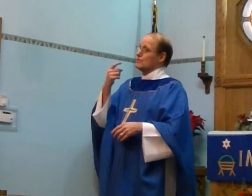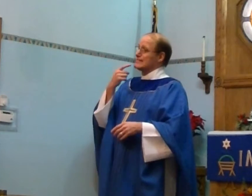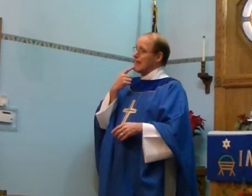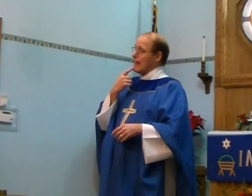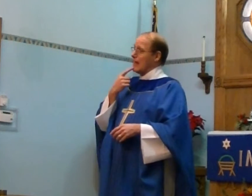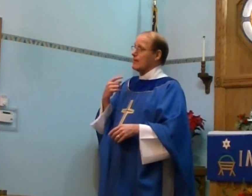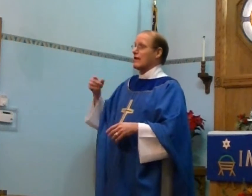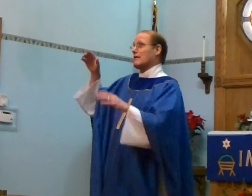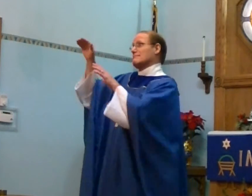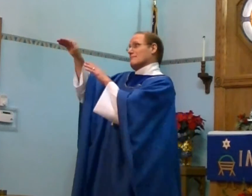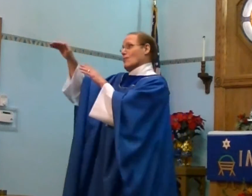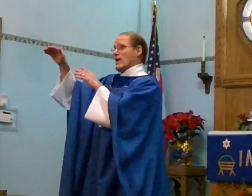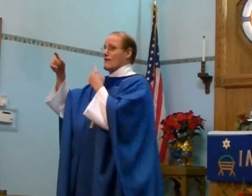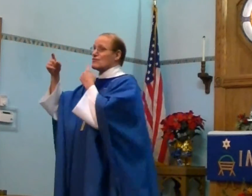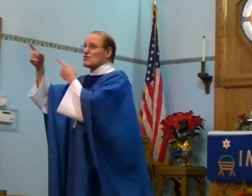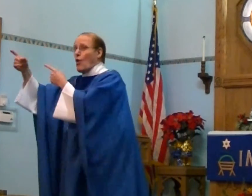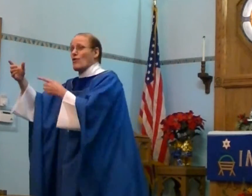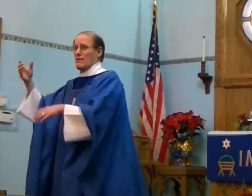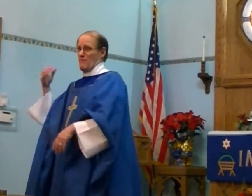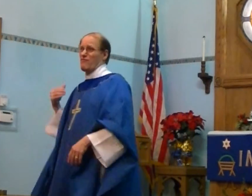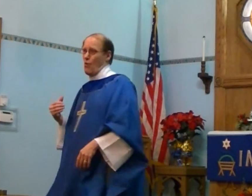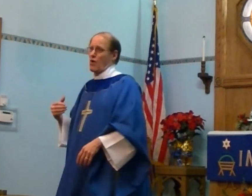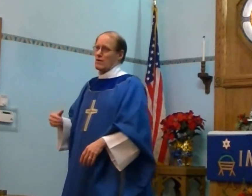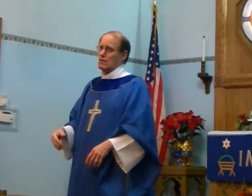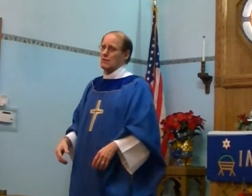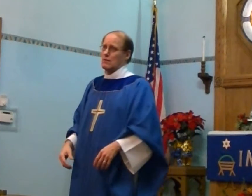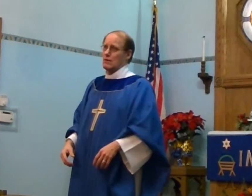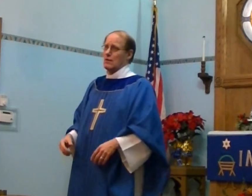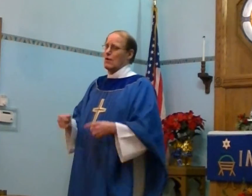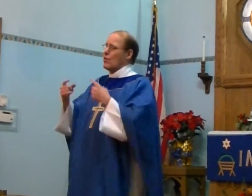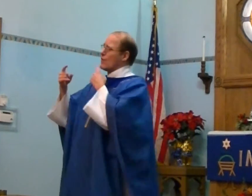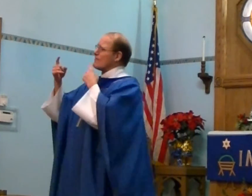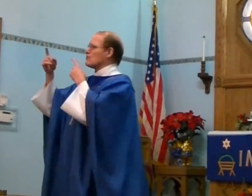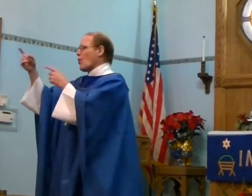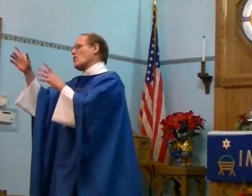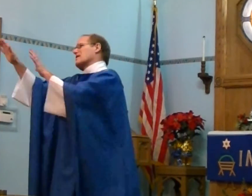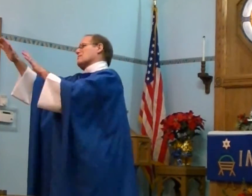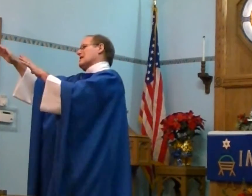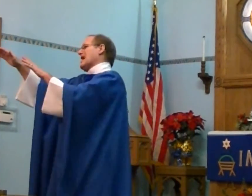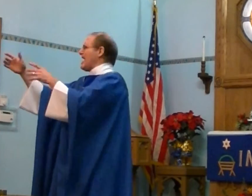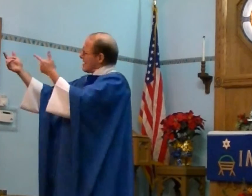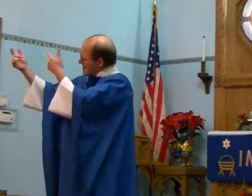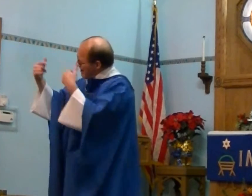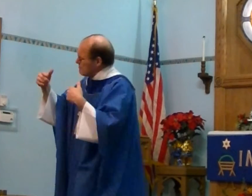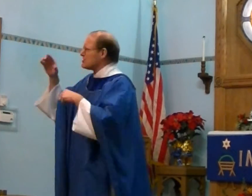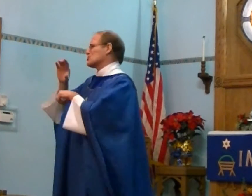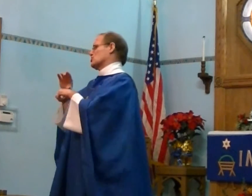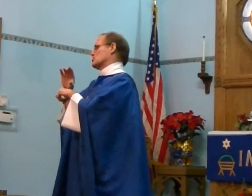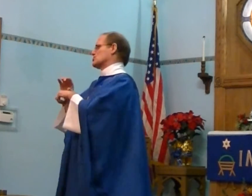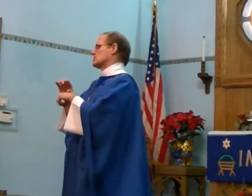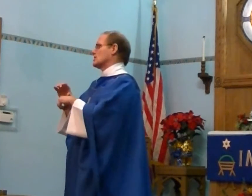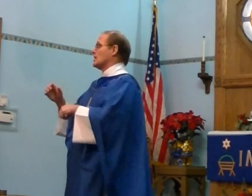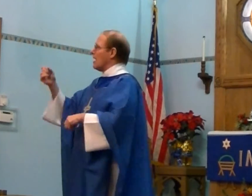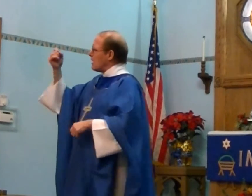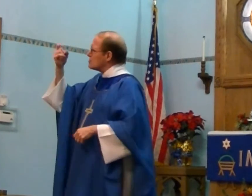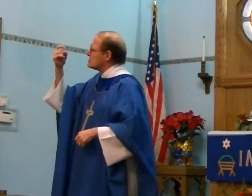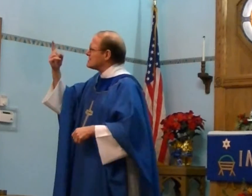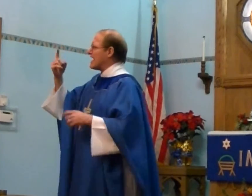say that we have pulled them before we have pulled them hey come to church understand